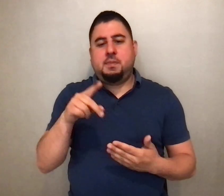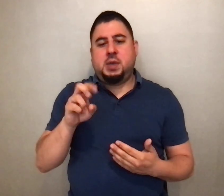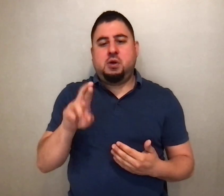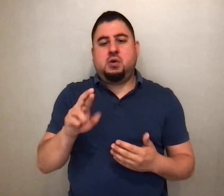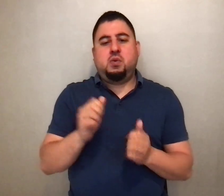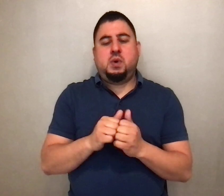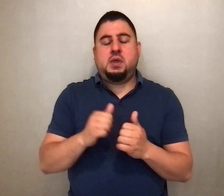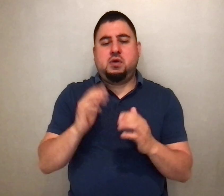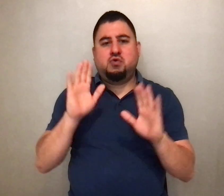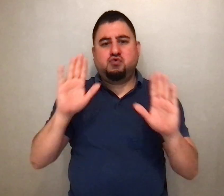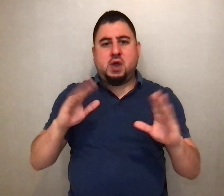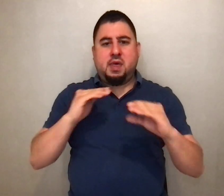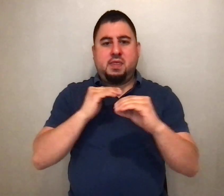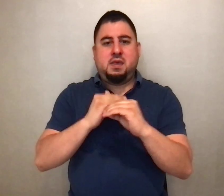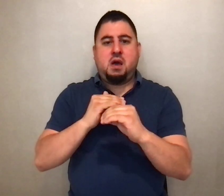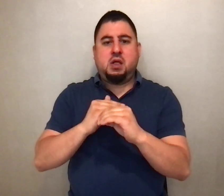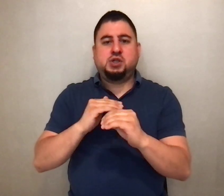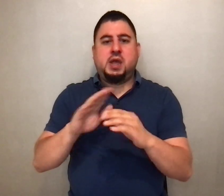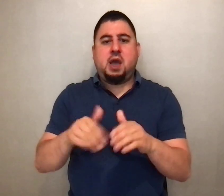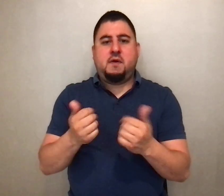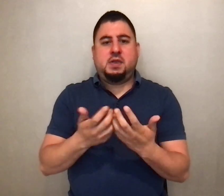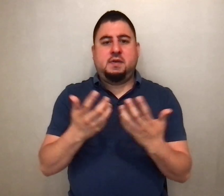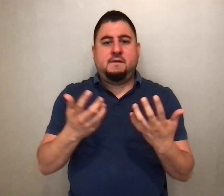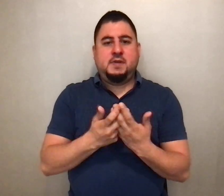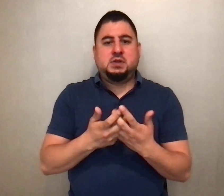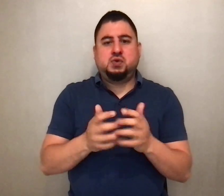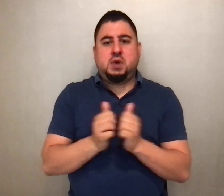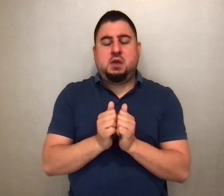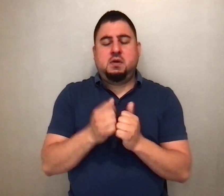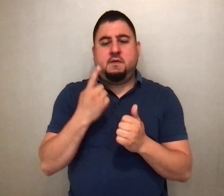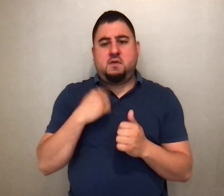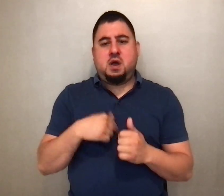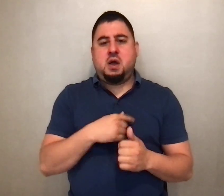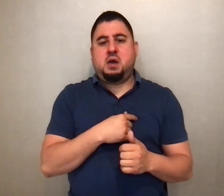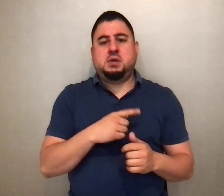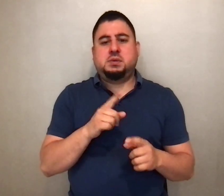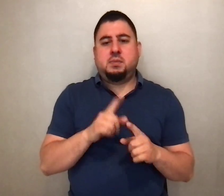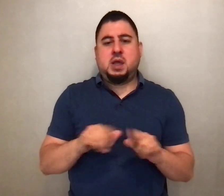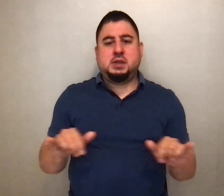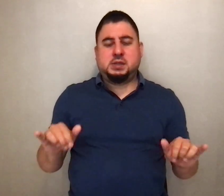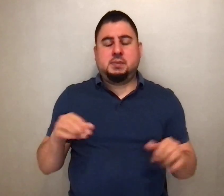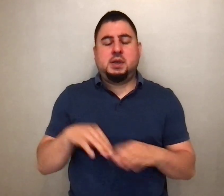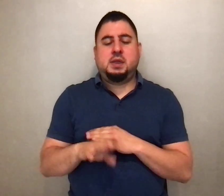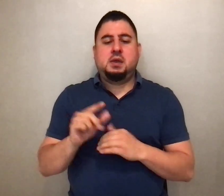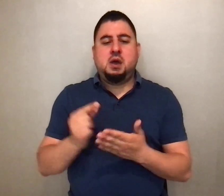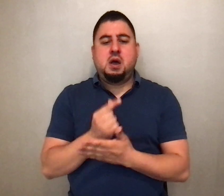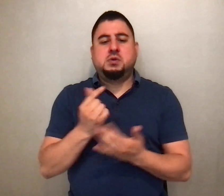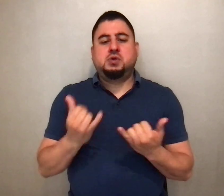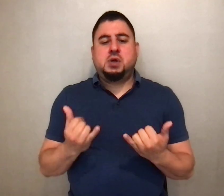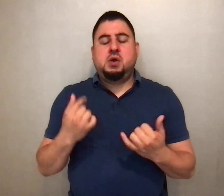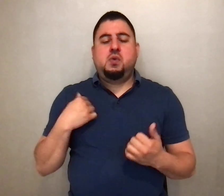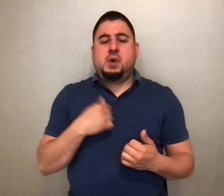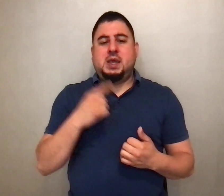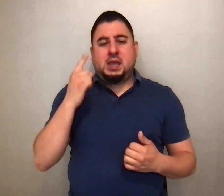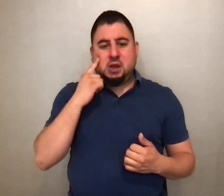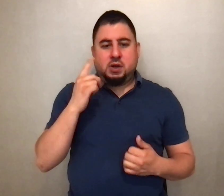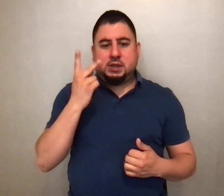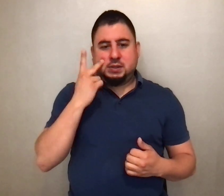theology of how this all fits together for so many of us. But it's in this gospel today that we hear and see Jesus testing